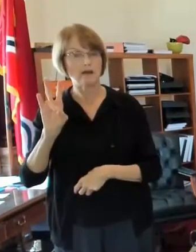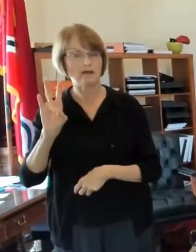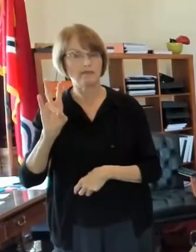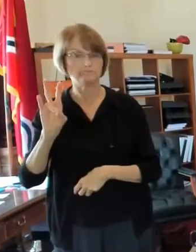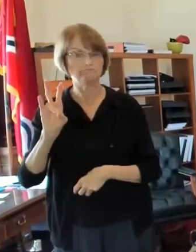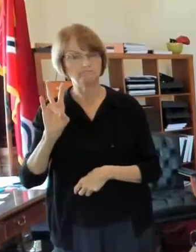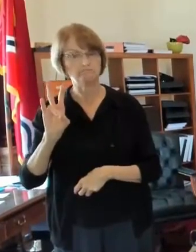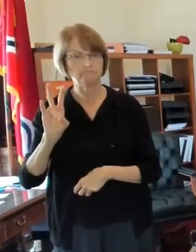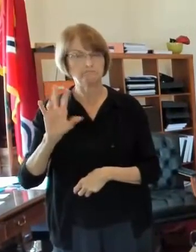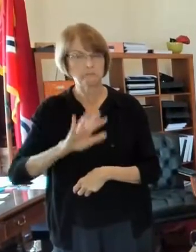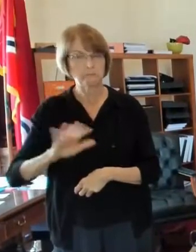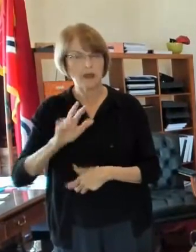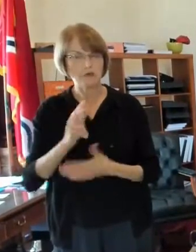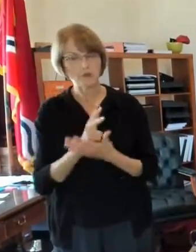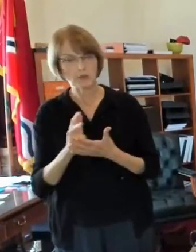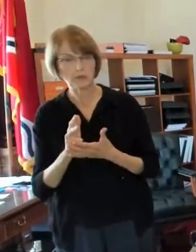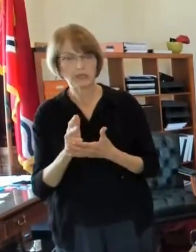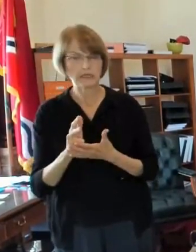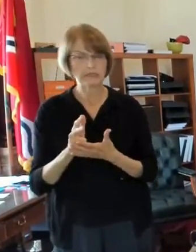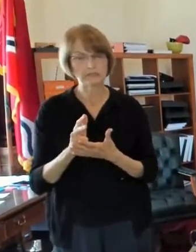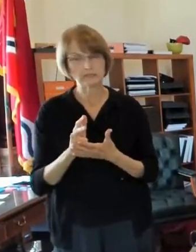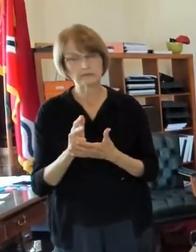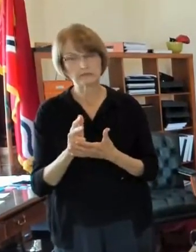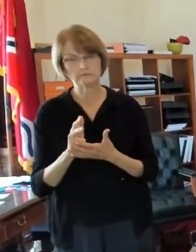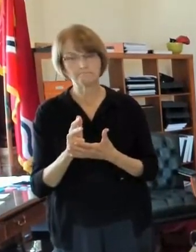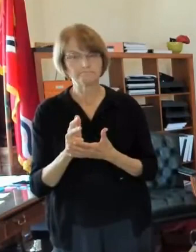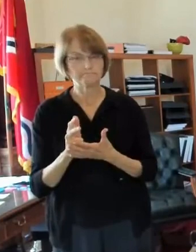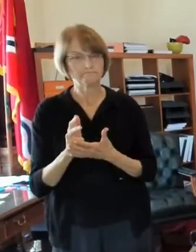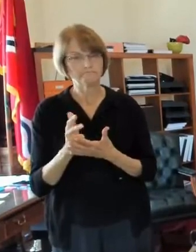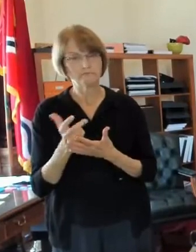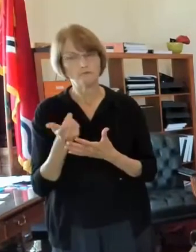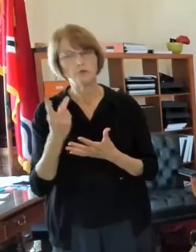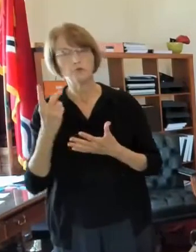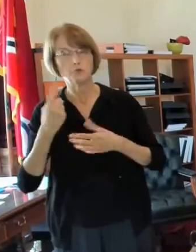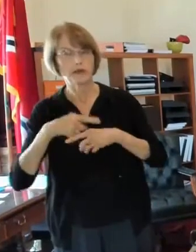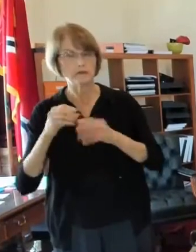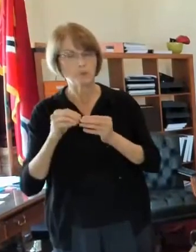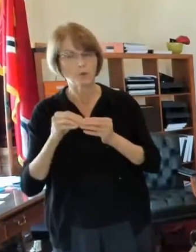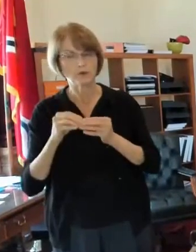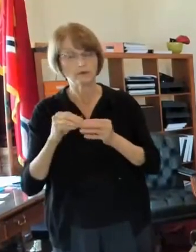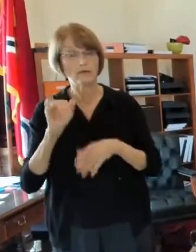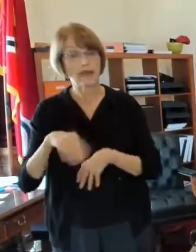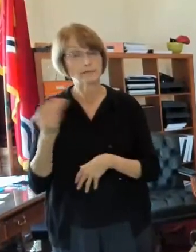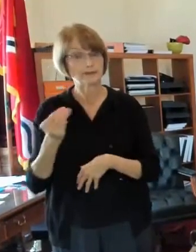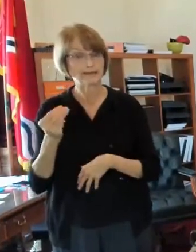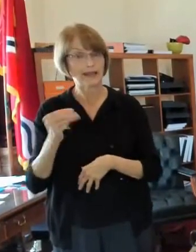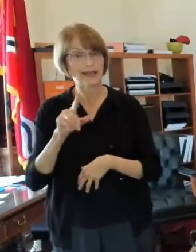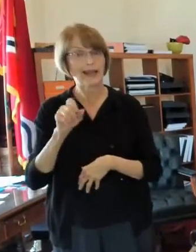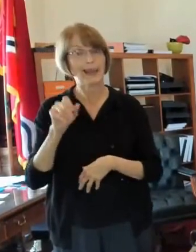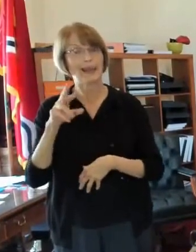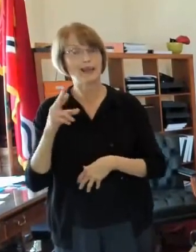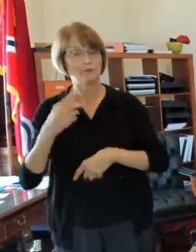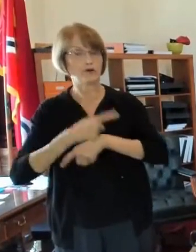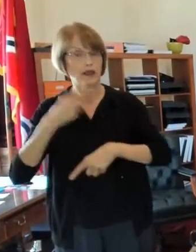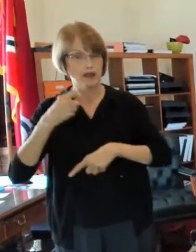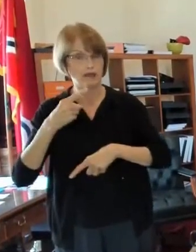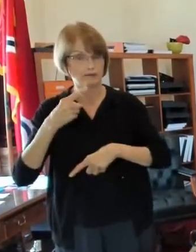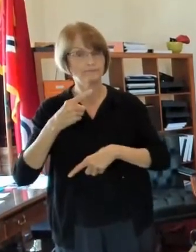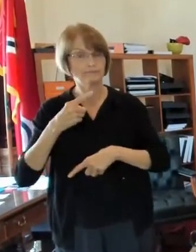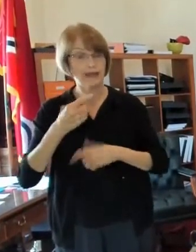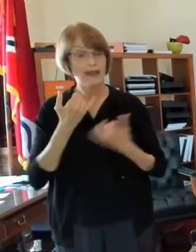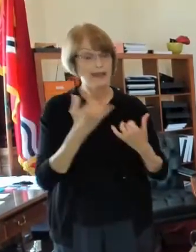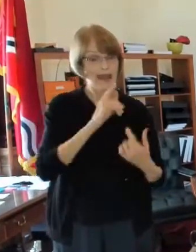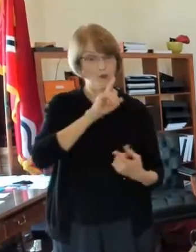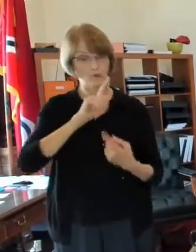a little bit more than three weeks three weeks and a few days uh that's a monday that happens to be labor day uh so it'll remain in